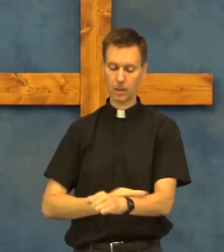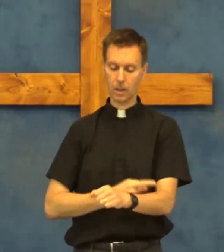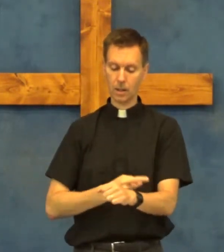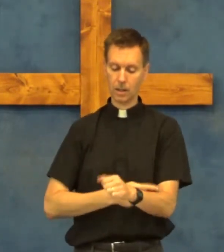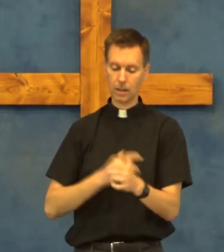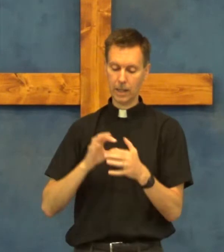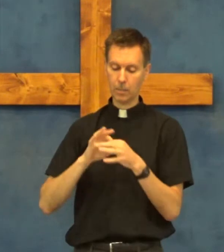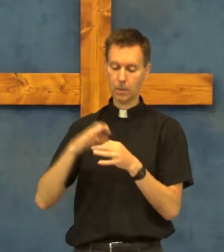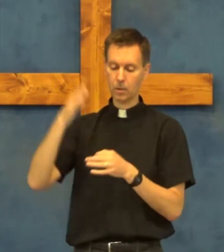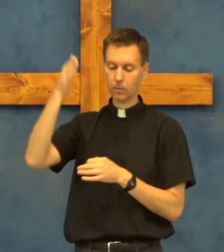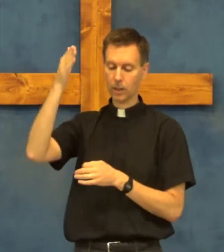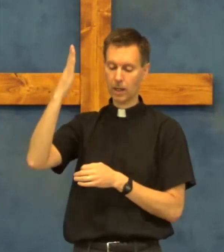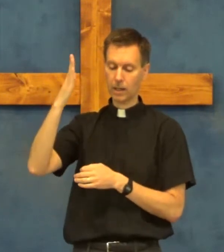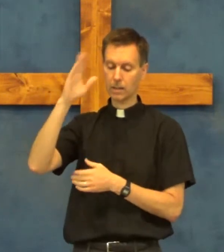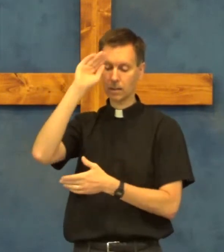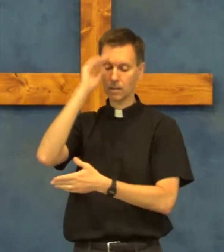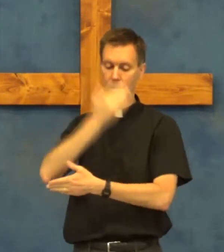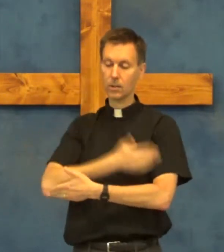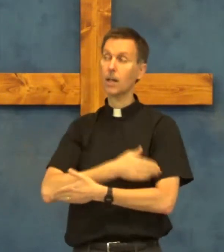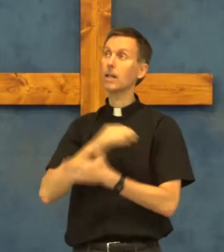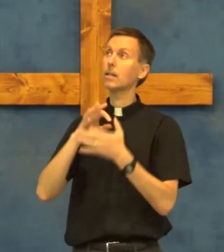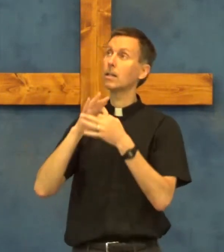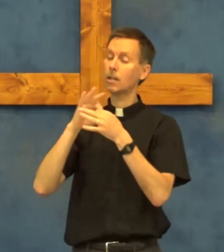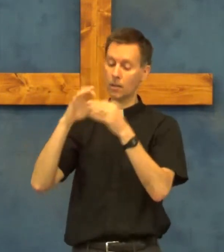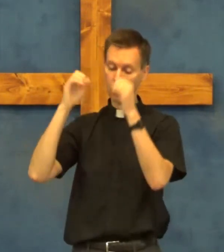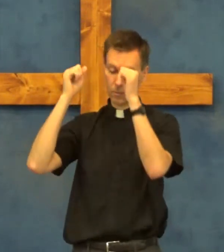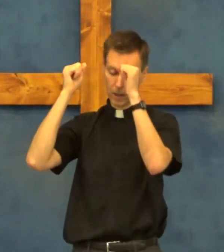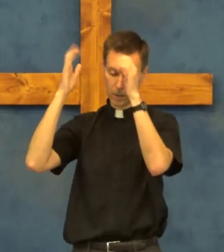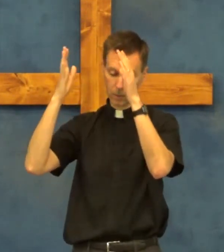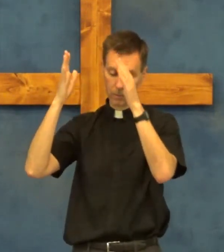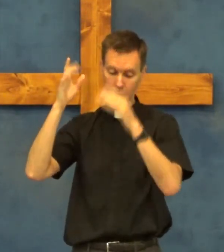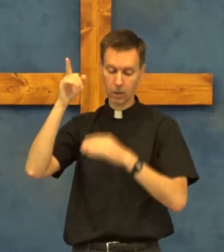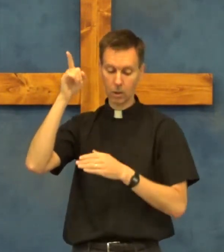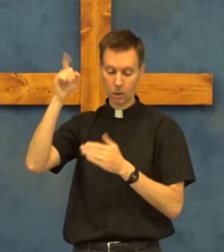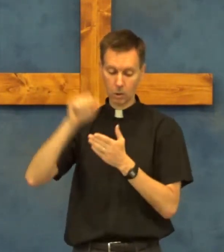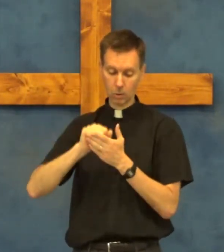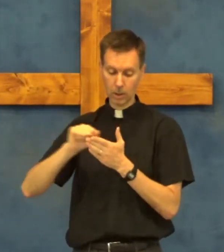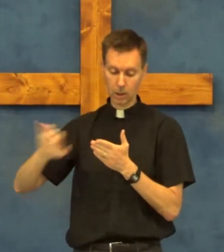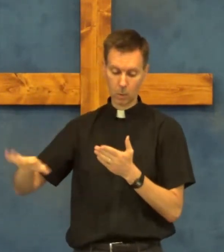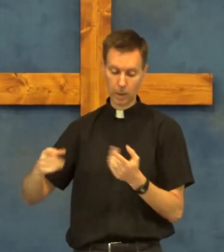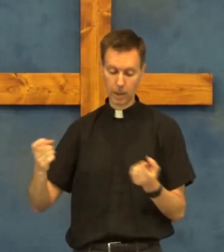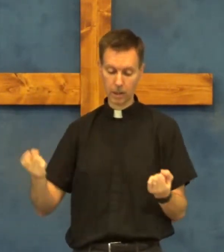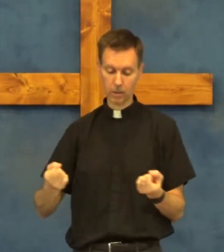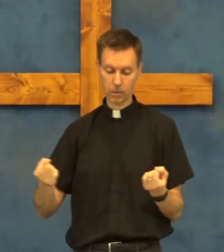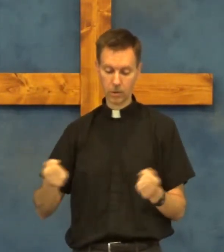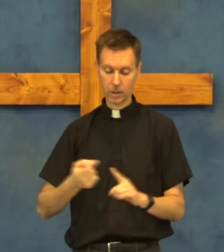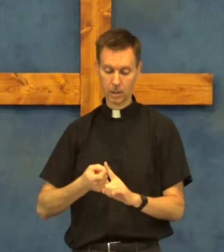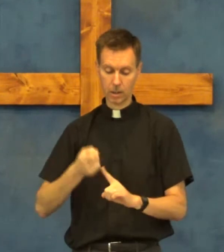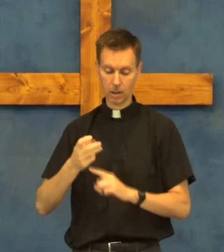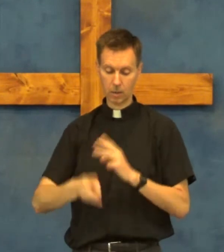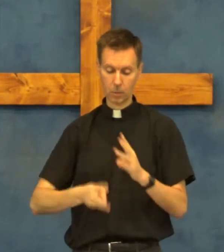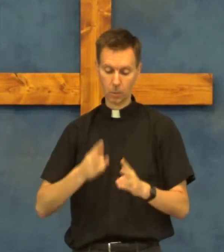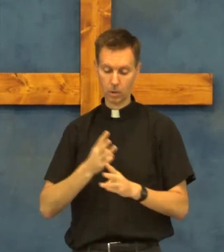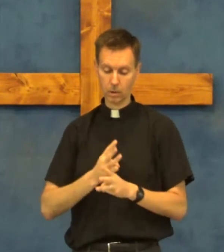Lamb of God, Son of the Father. You take away the sin of the world.